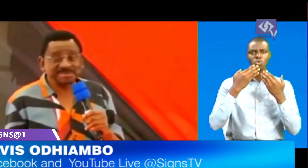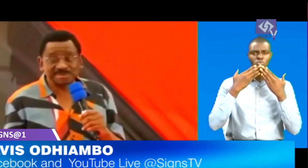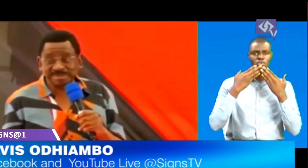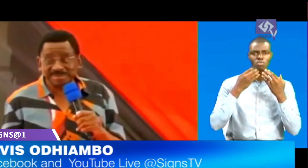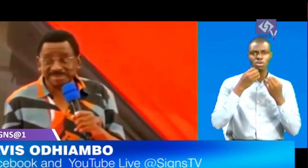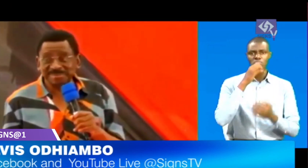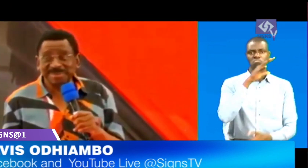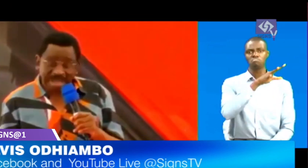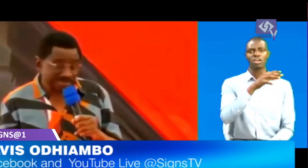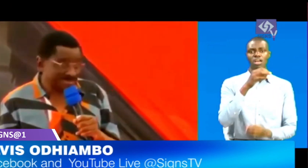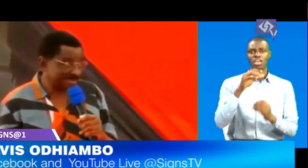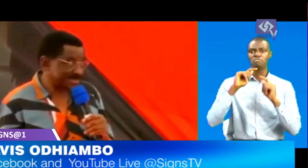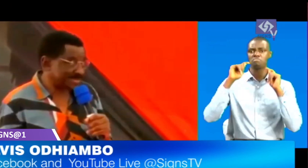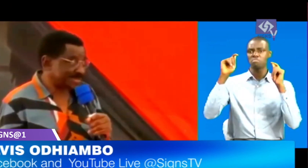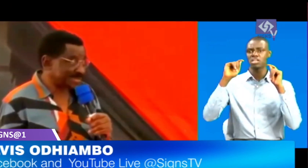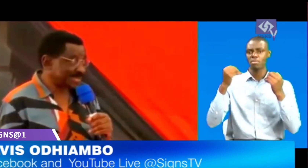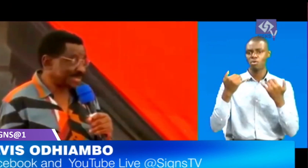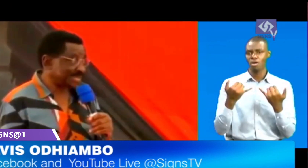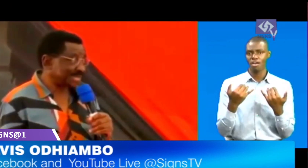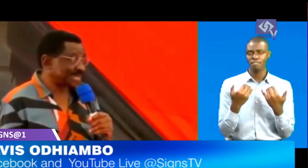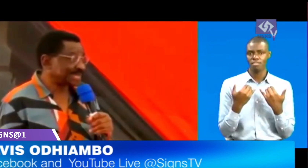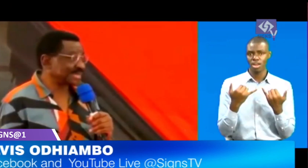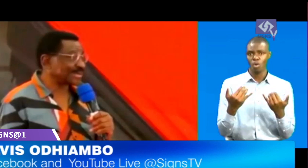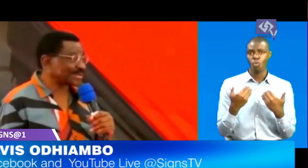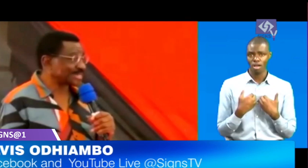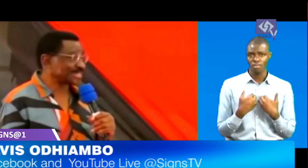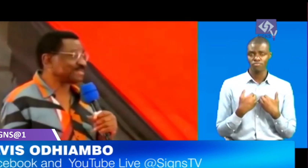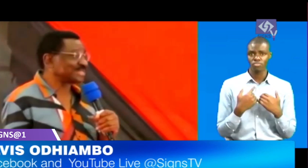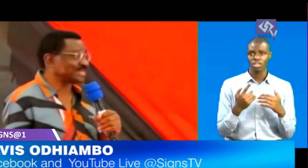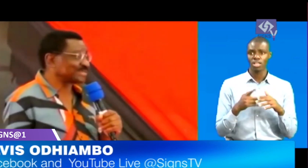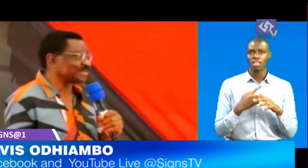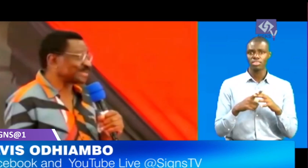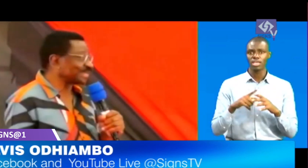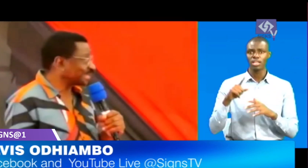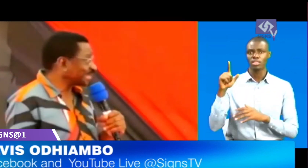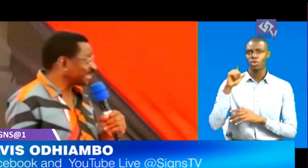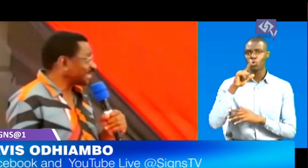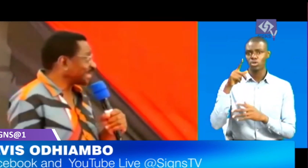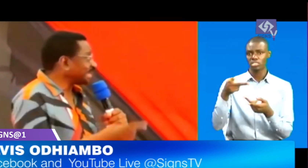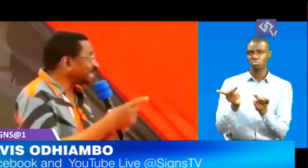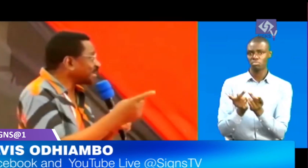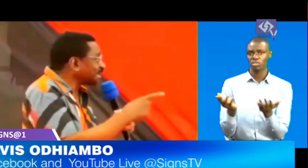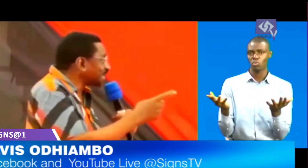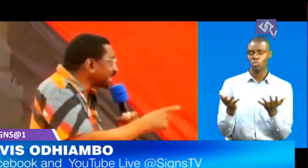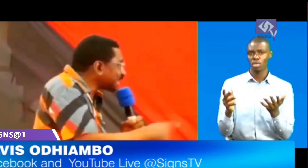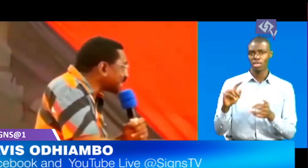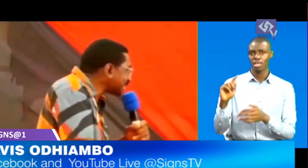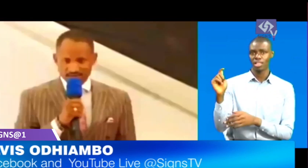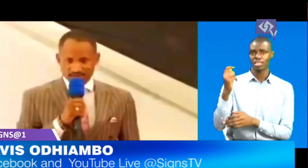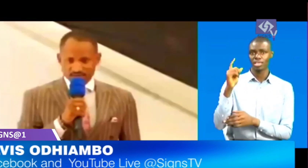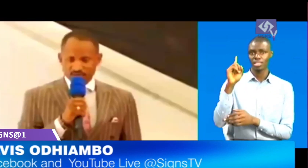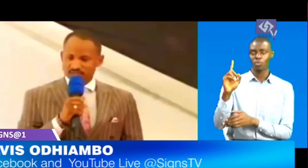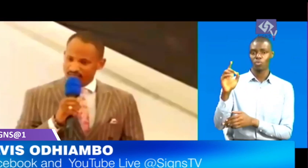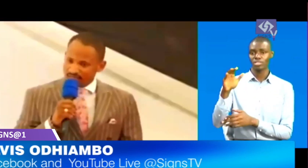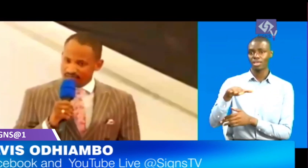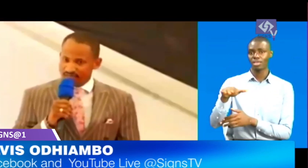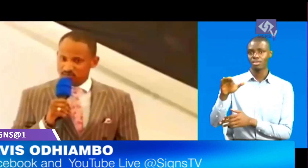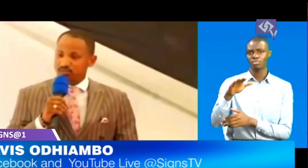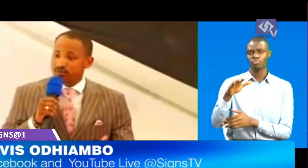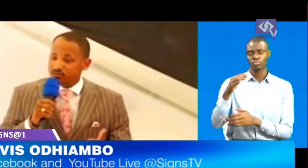mandamano now then the hottest places will be the kenya kwanza areas so as student leaders what are you doing